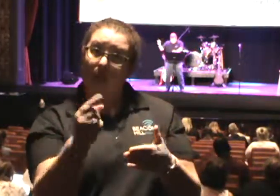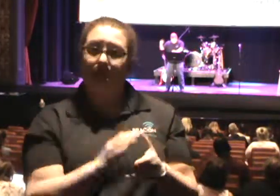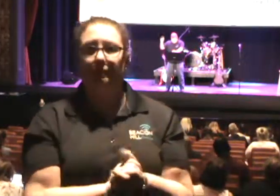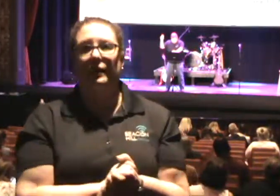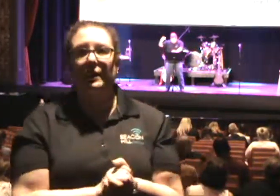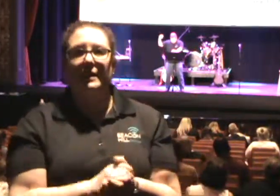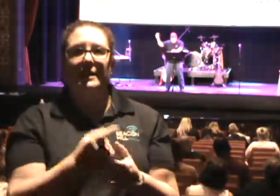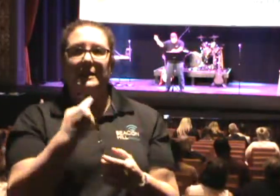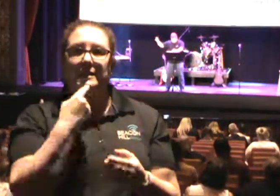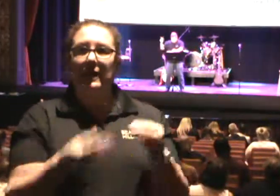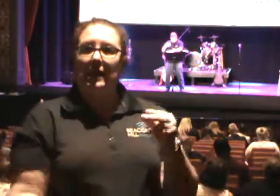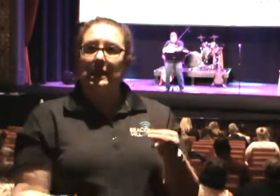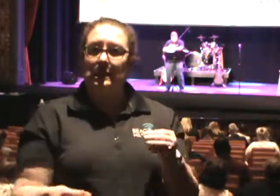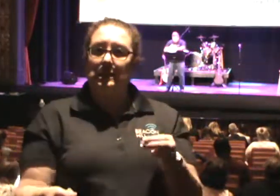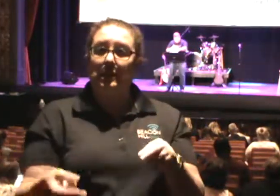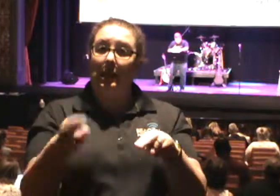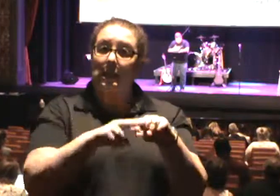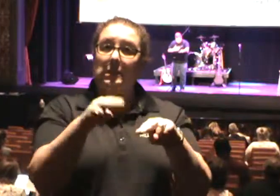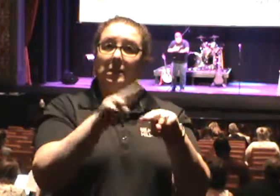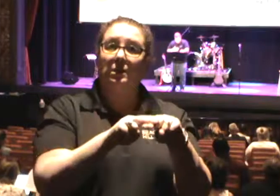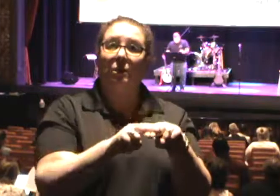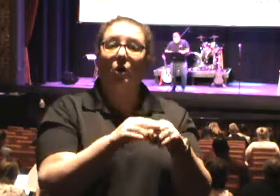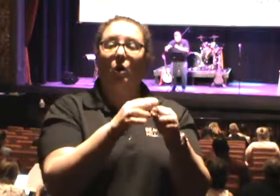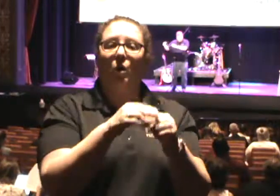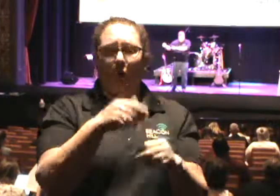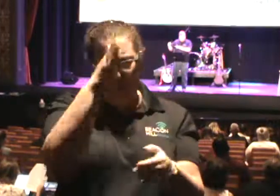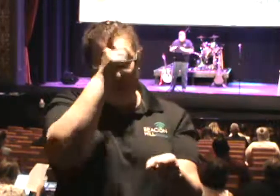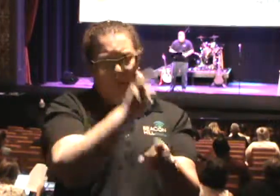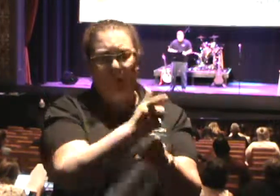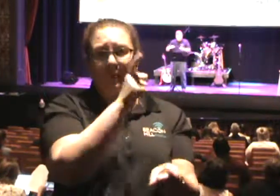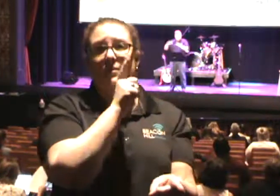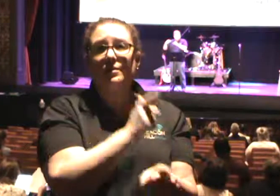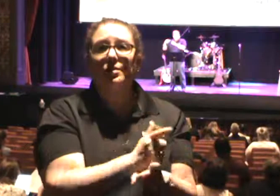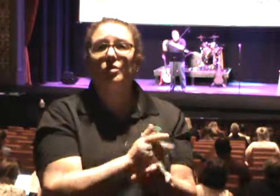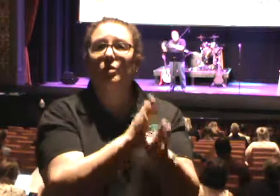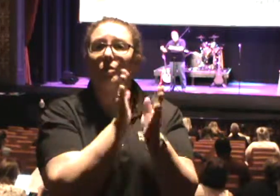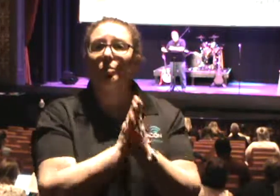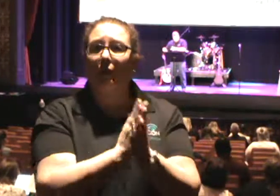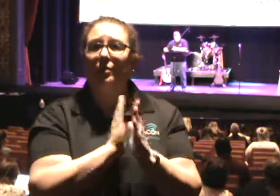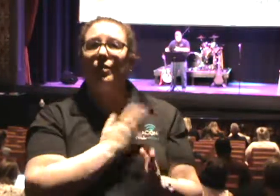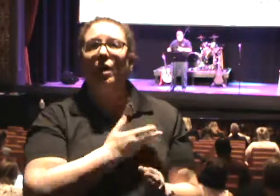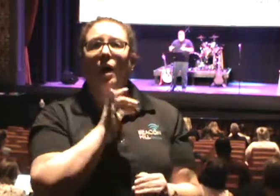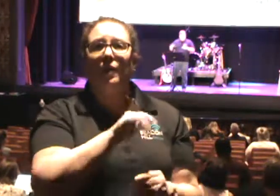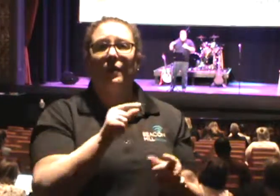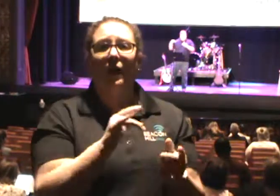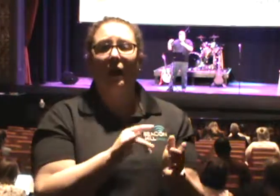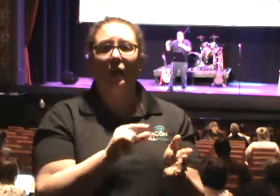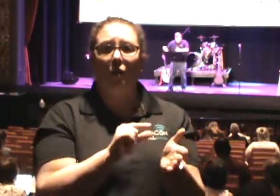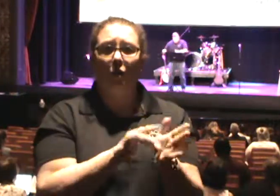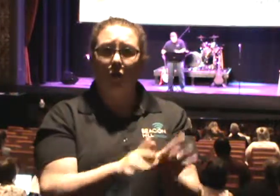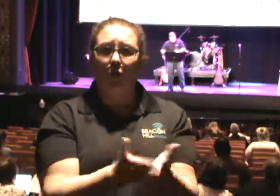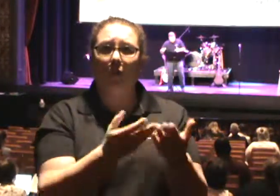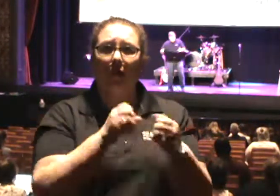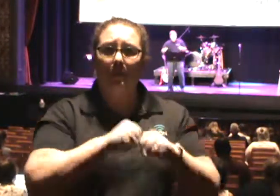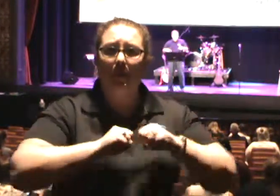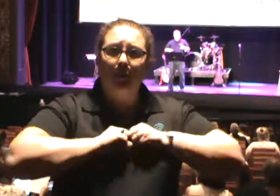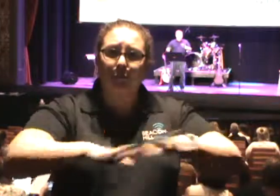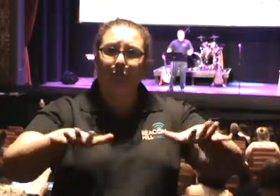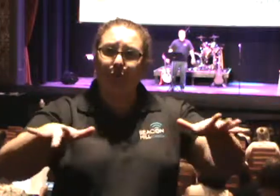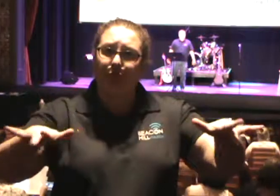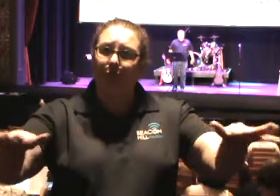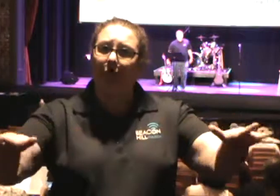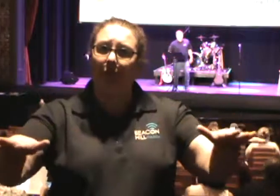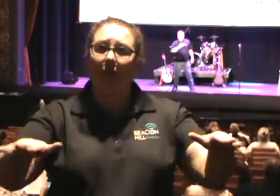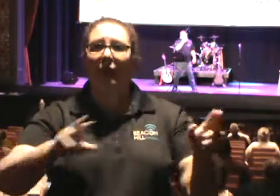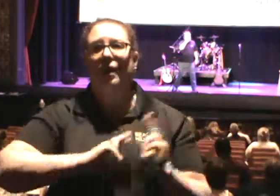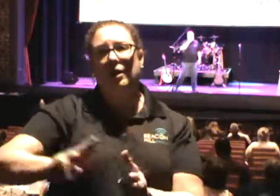says, addition, brothers and sisters, pray for us that the Word of the Lord may spread rapidly and be honored just as